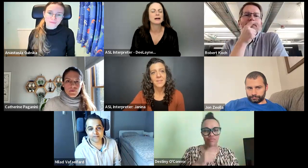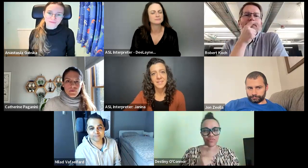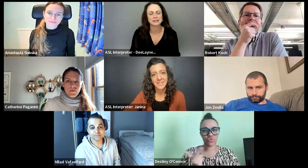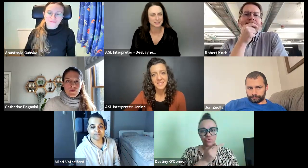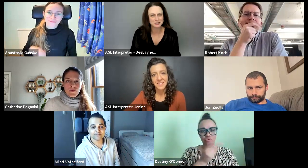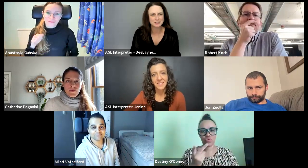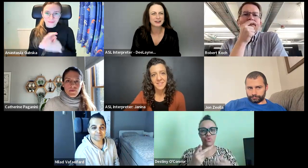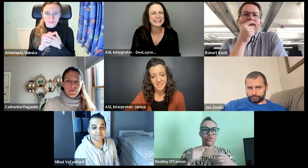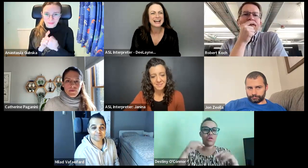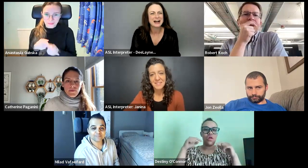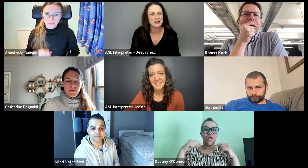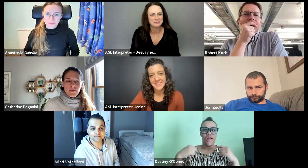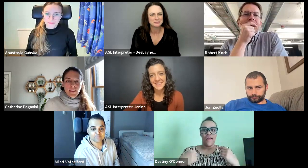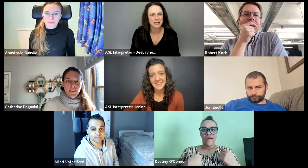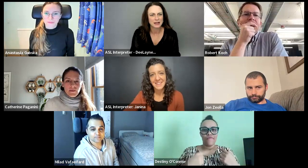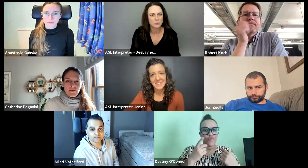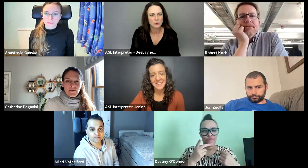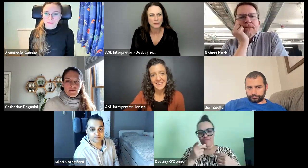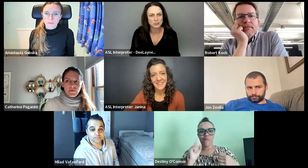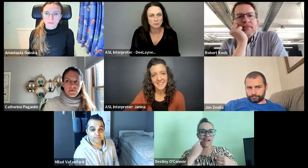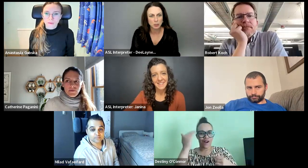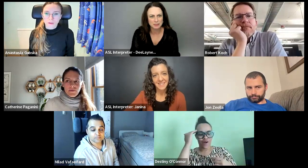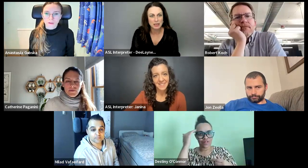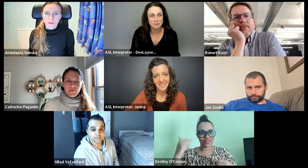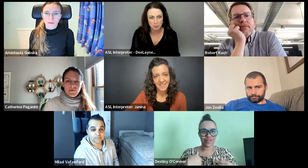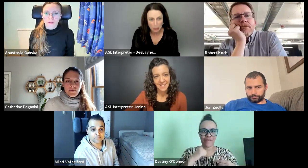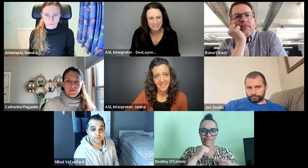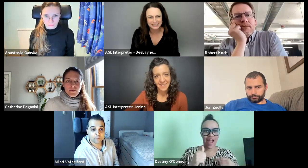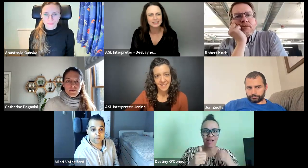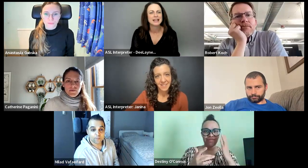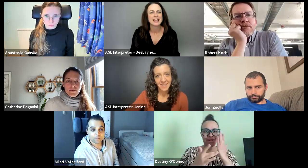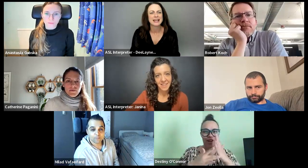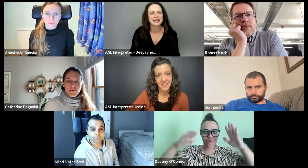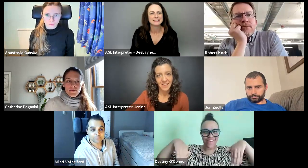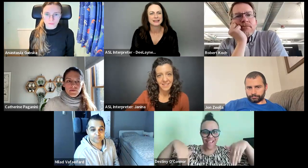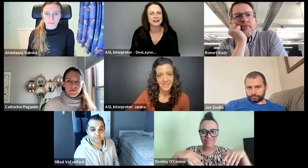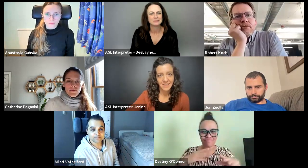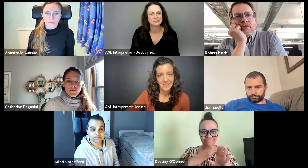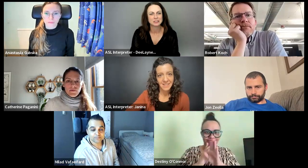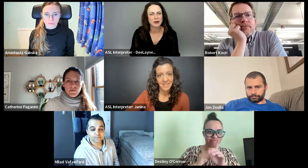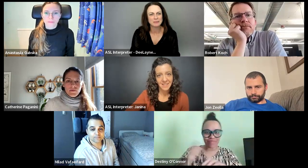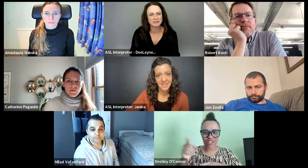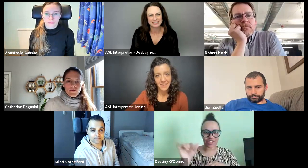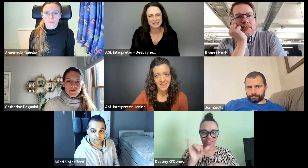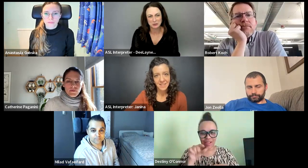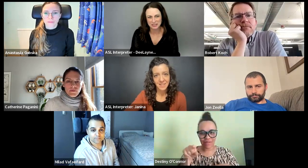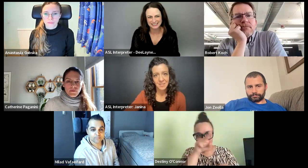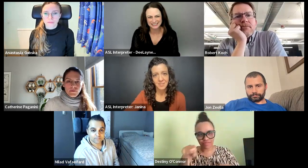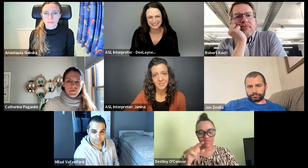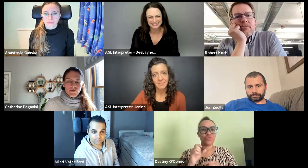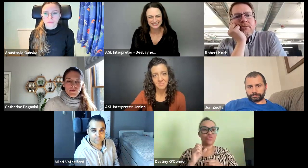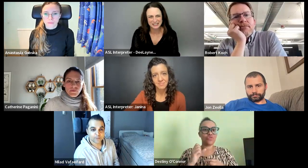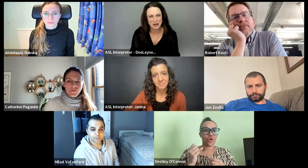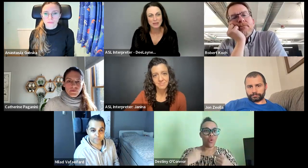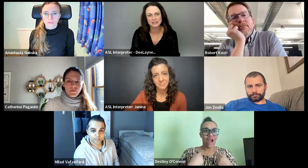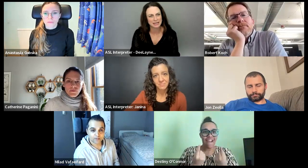oh, at Anastasia, sorry. Um, when I meet you in person and, um, you know, I'm not very technical yet,